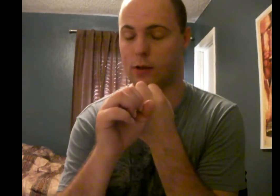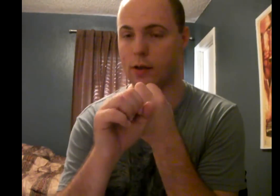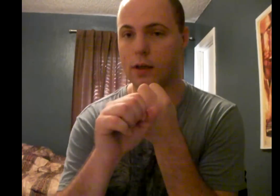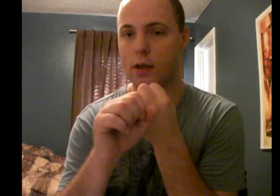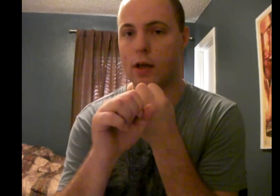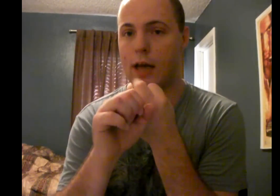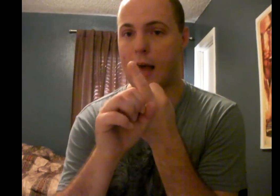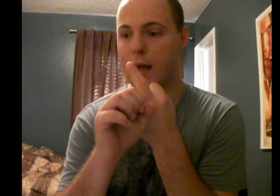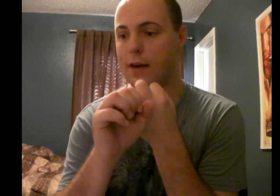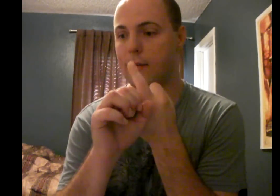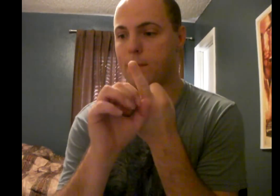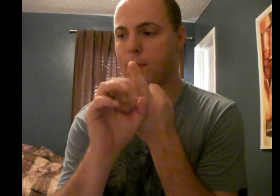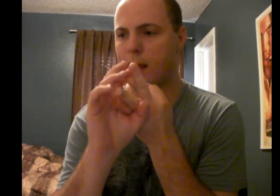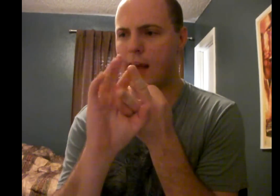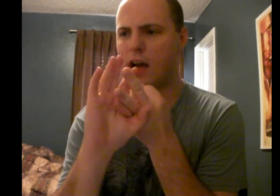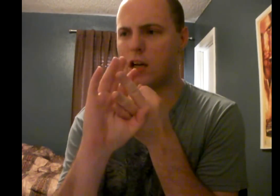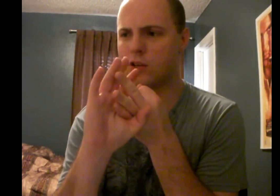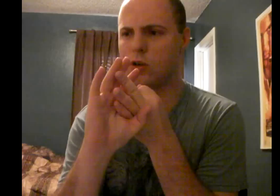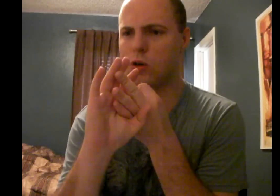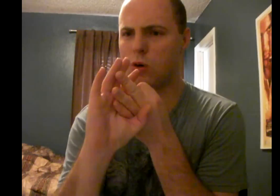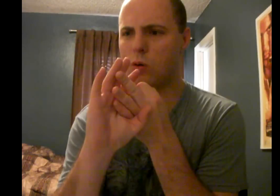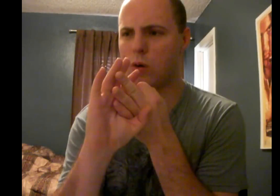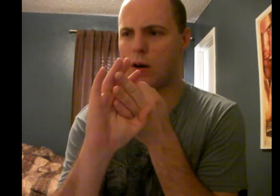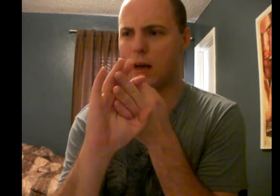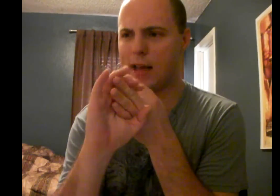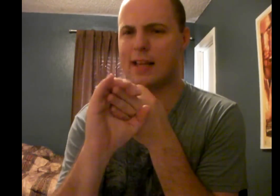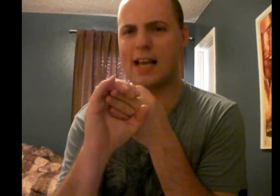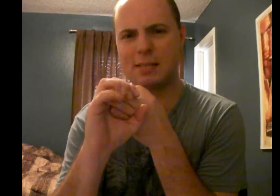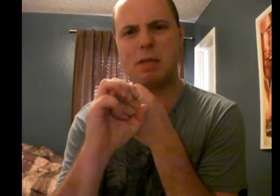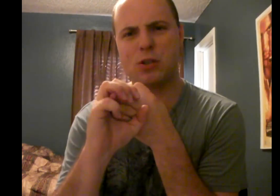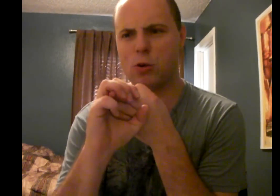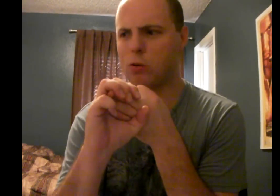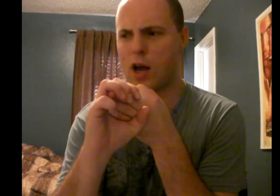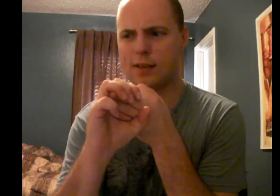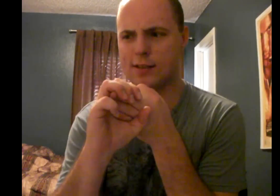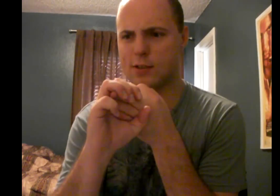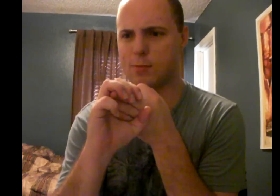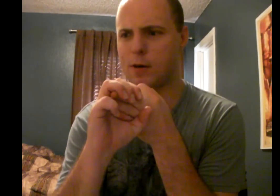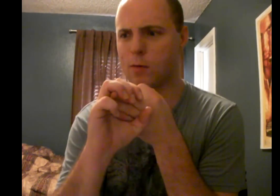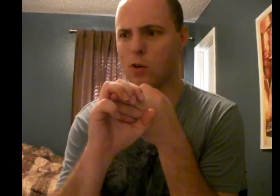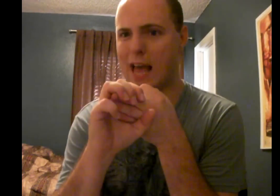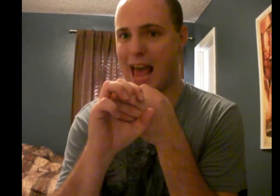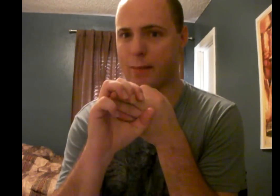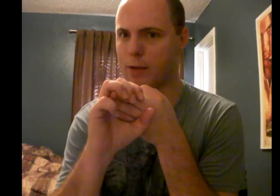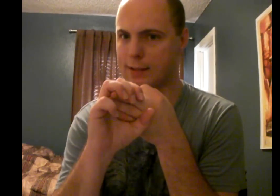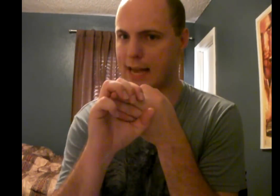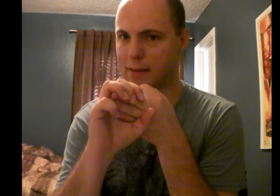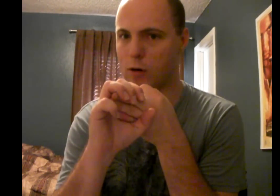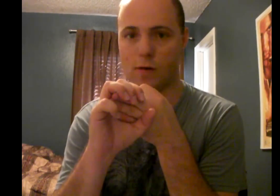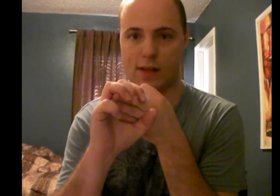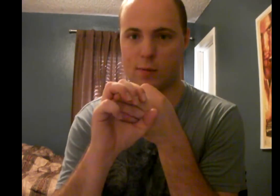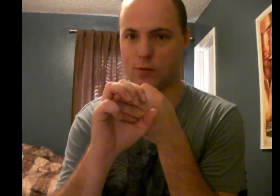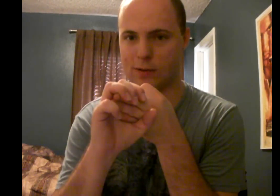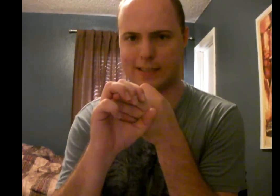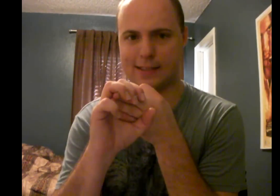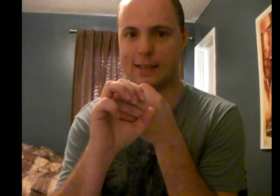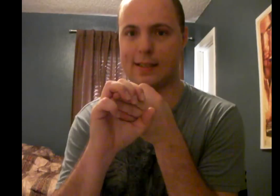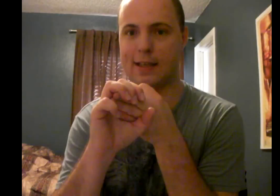included. And I also... It's been so long since there's been a real Animal Attack movie that was released in the